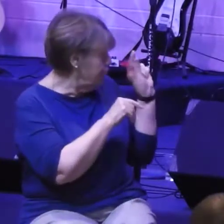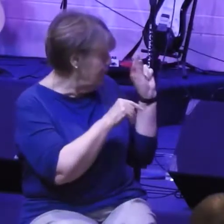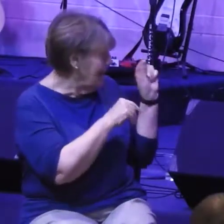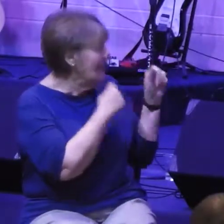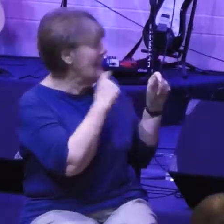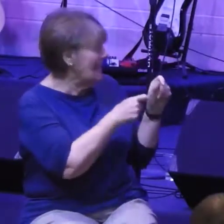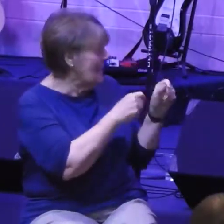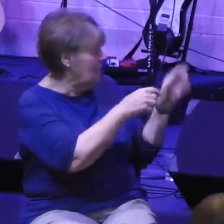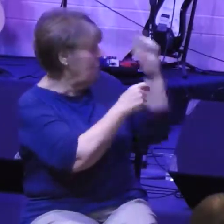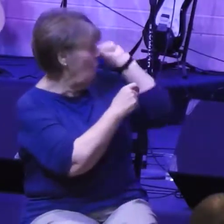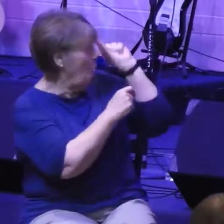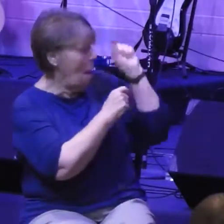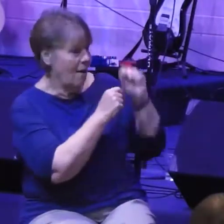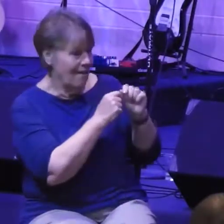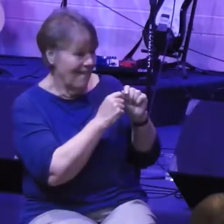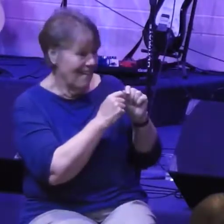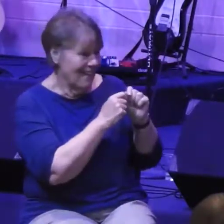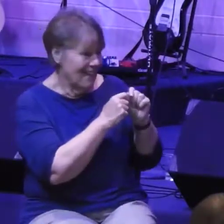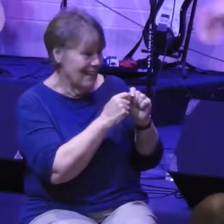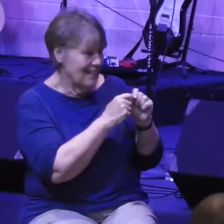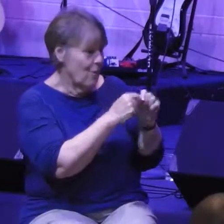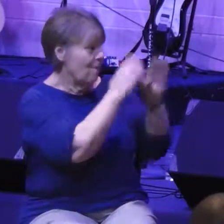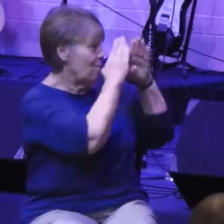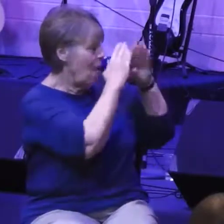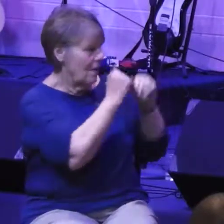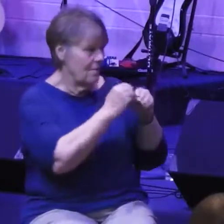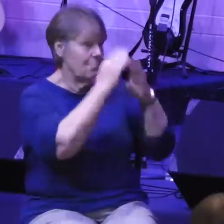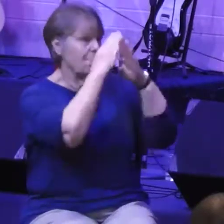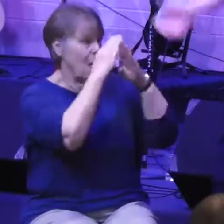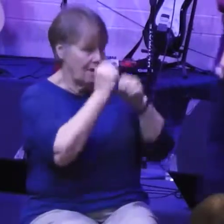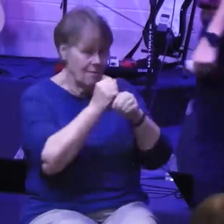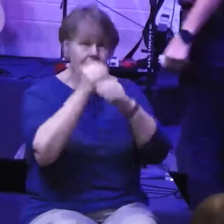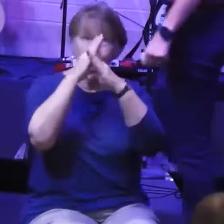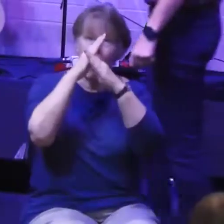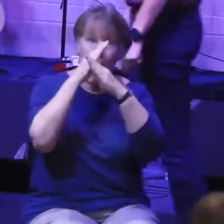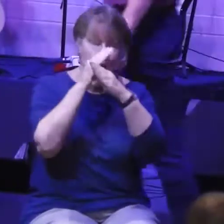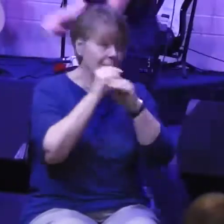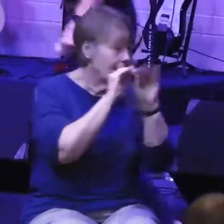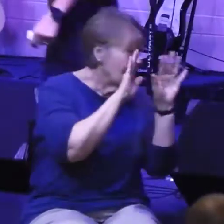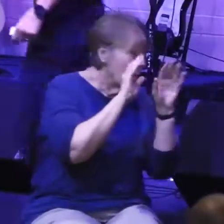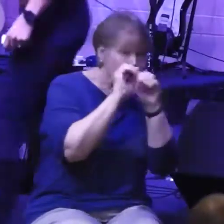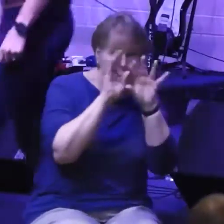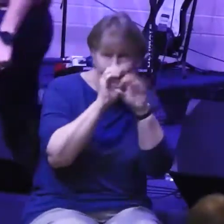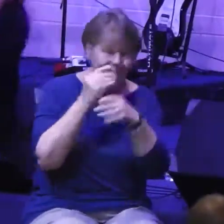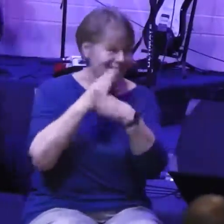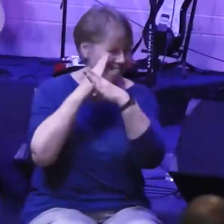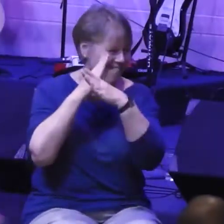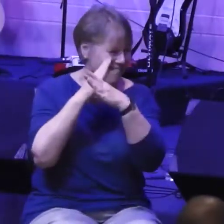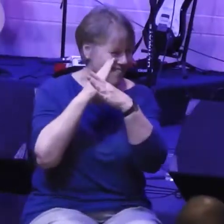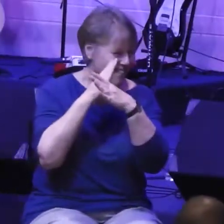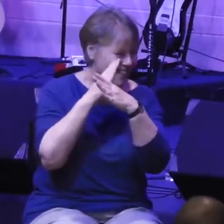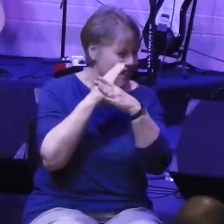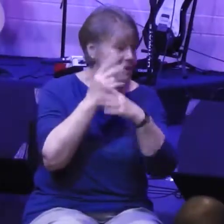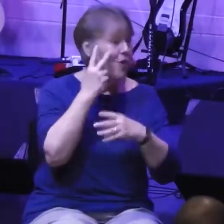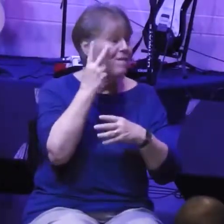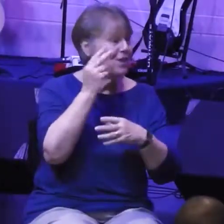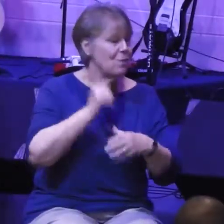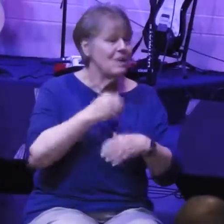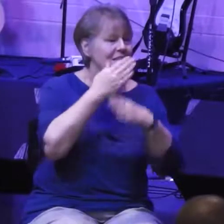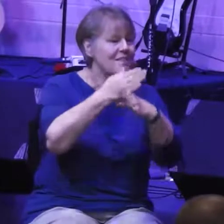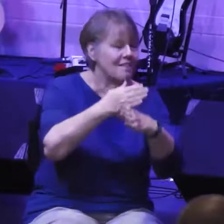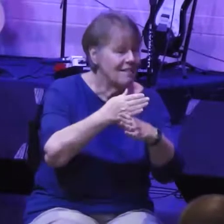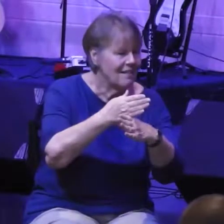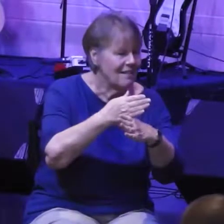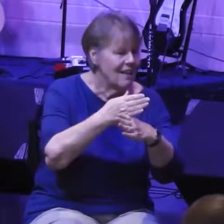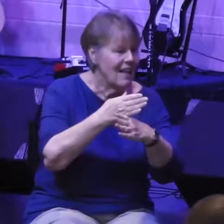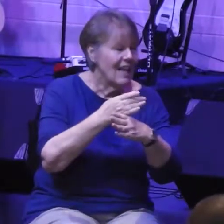and then they could look clearly here and then see a big steel bar. And so this guy's conclusion was the reason the American planes